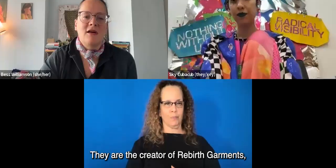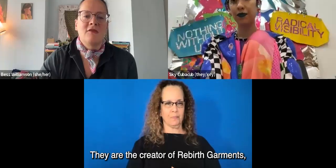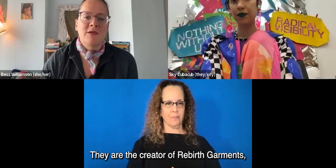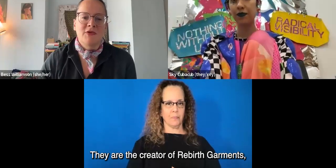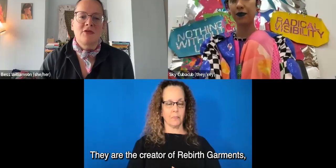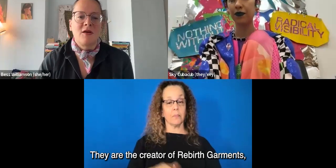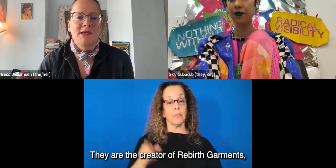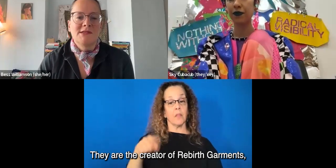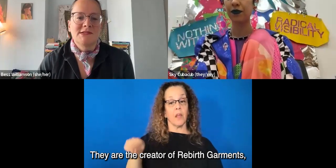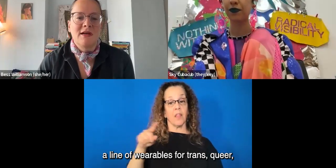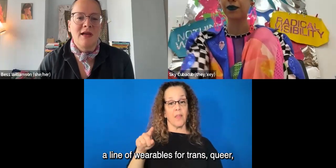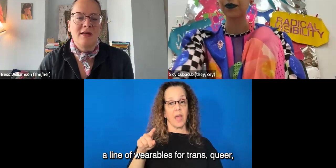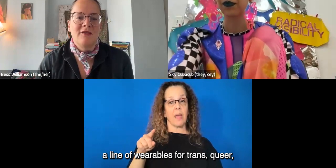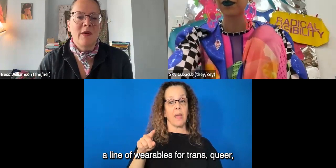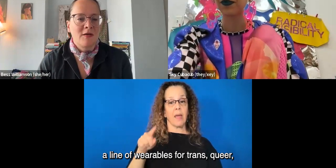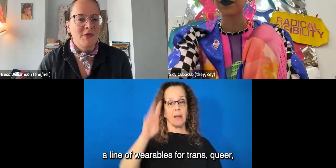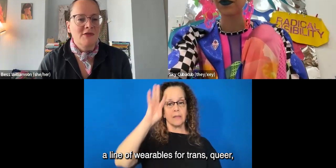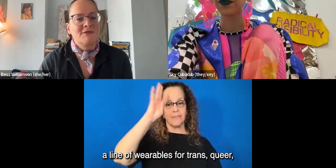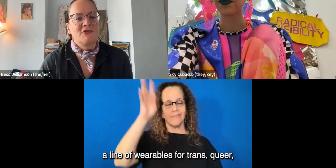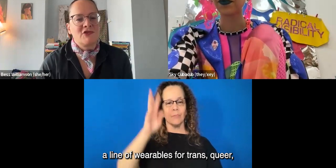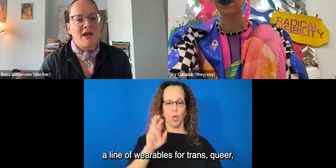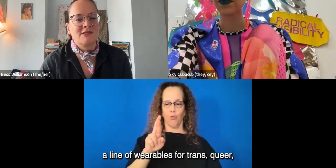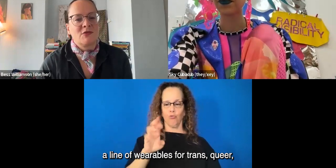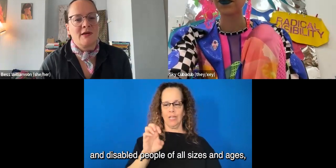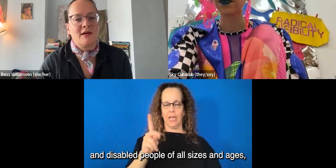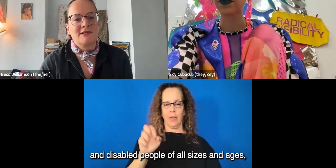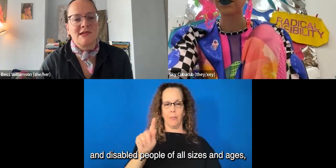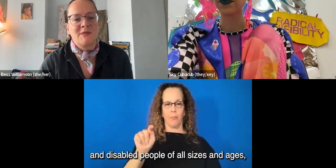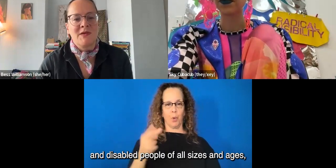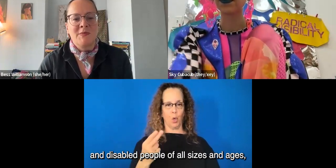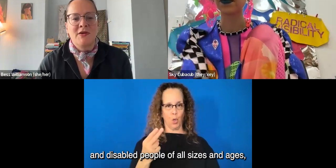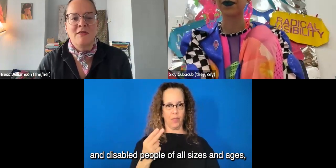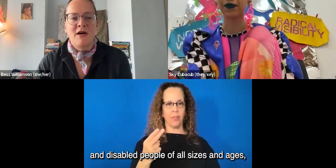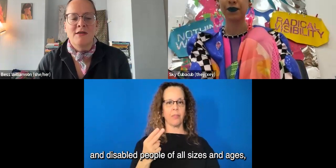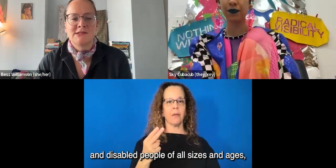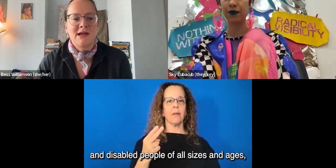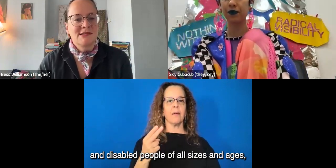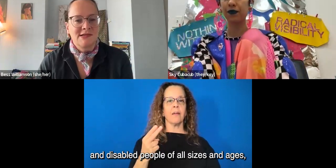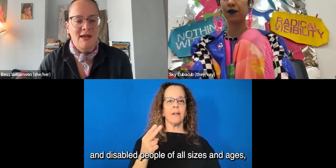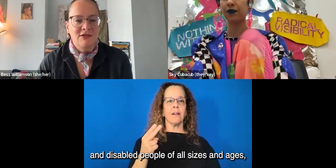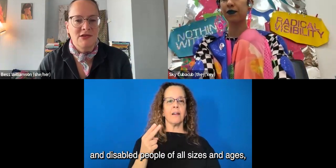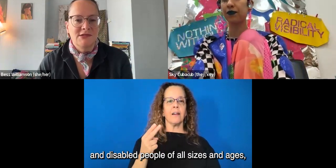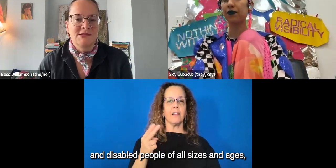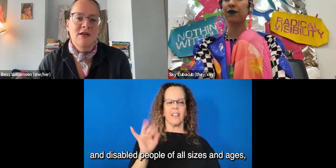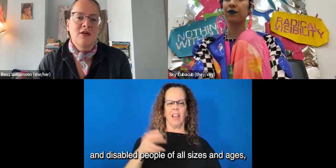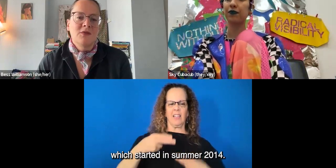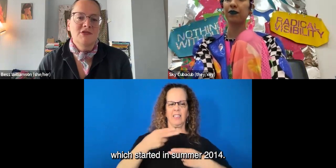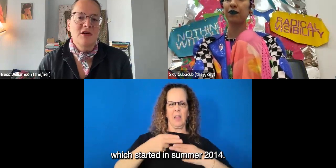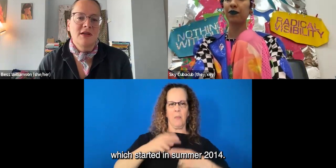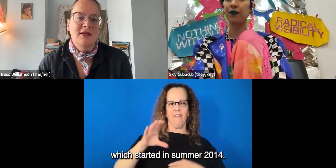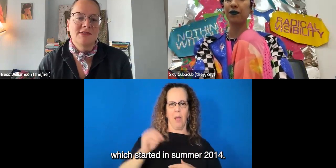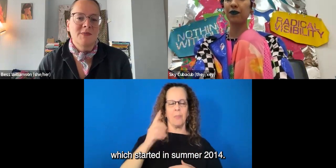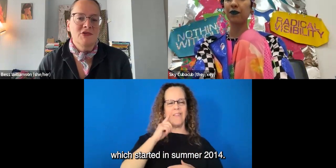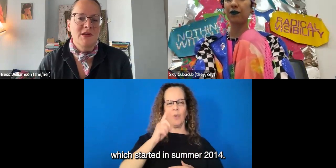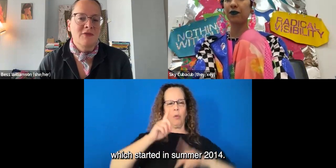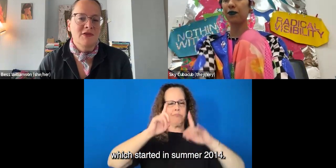creator of Rebirth Garments, a line of wearables for trans, queer, and disabled people of all sizes and ages, which